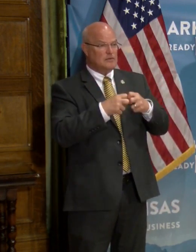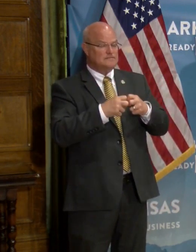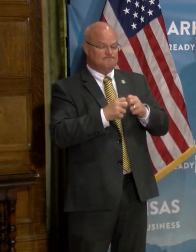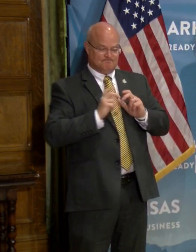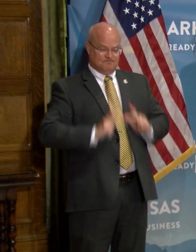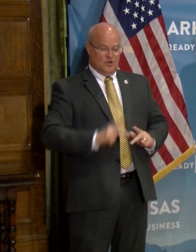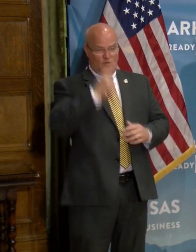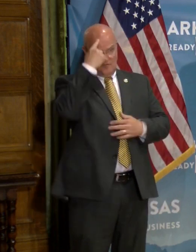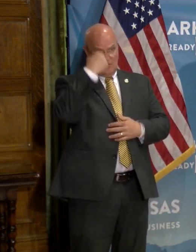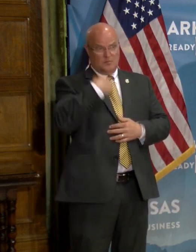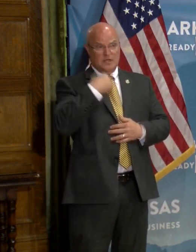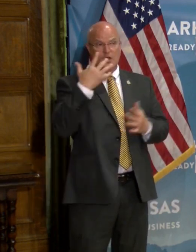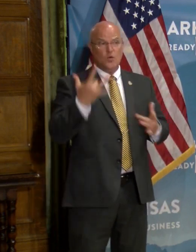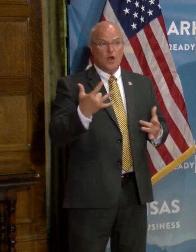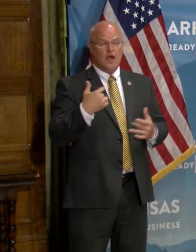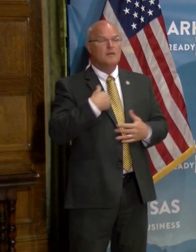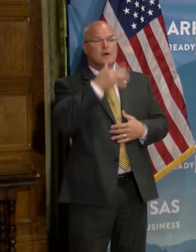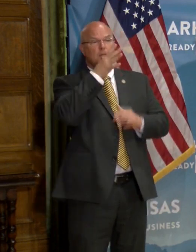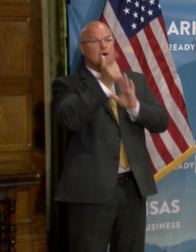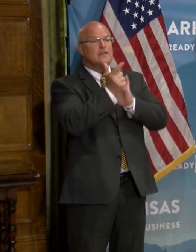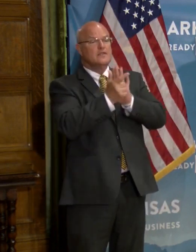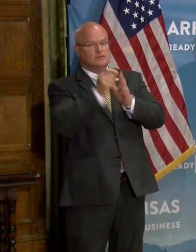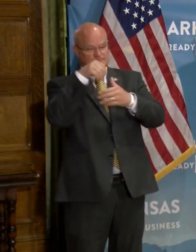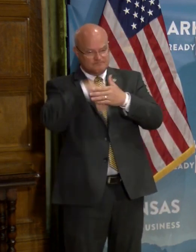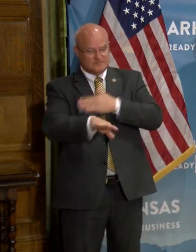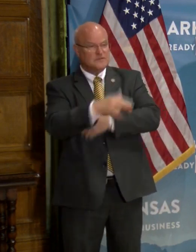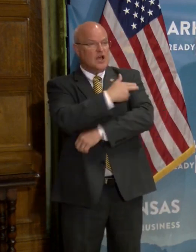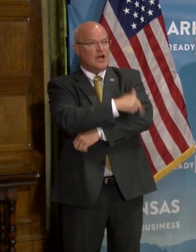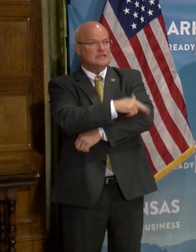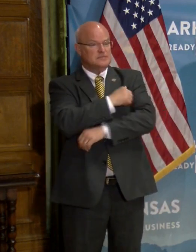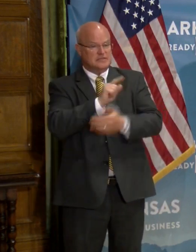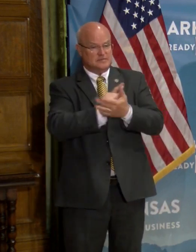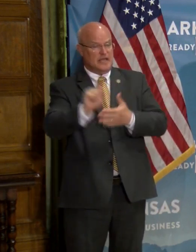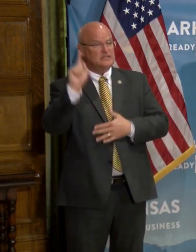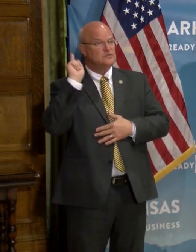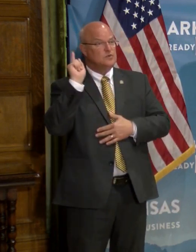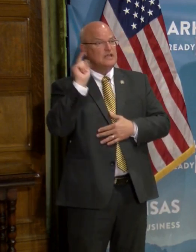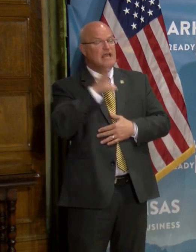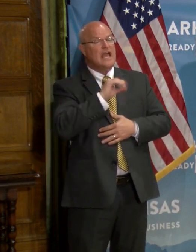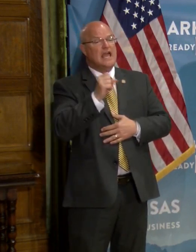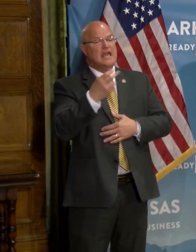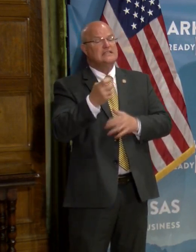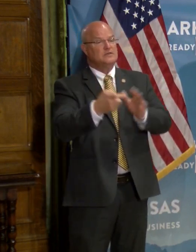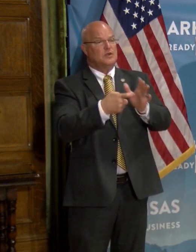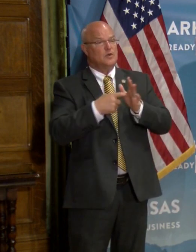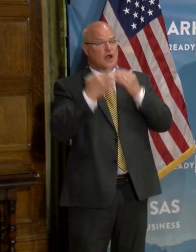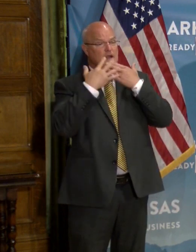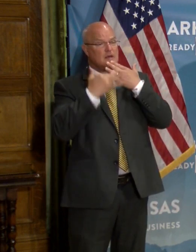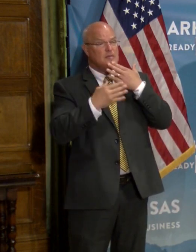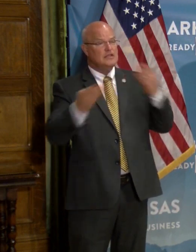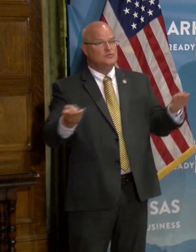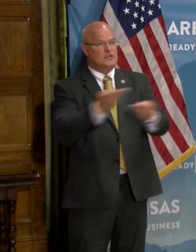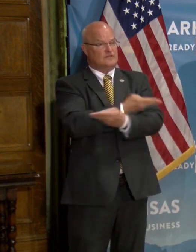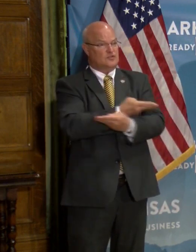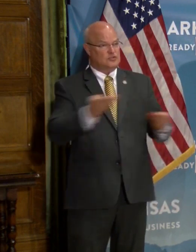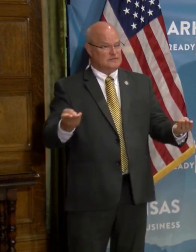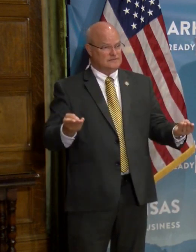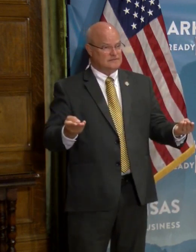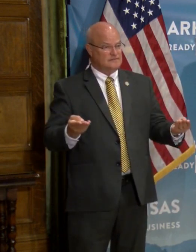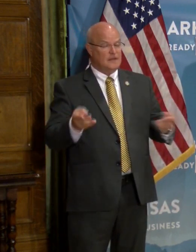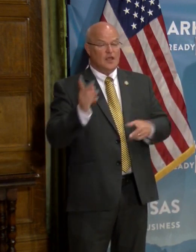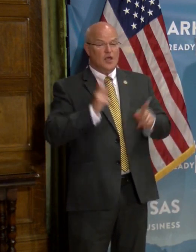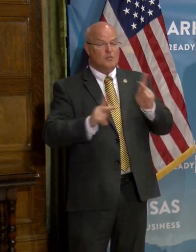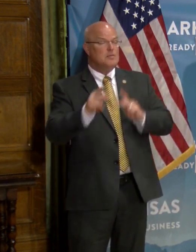personal for me because my mother-in-law was admitted to the hospital this past week and she required a blood transfusion. Uh,